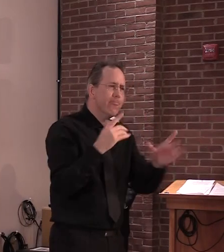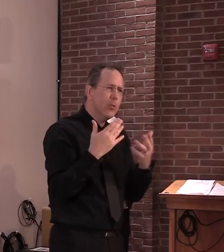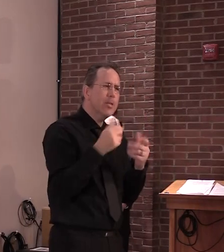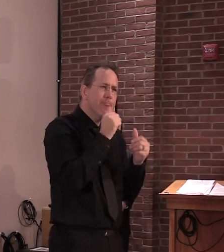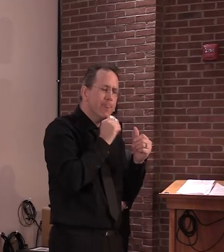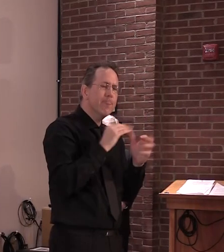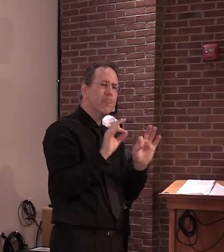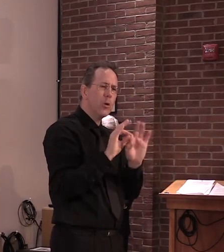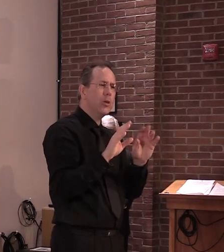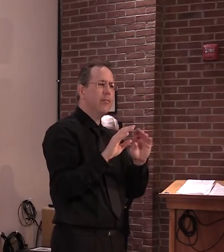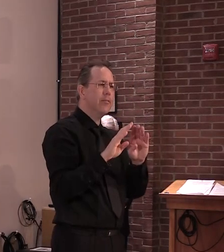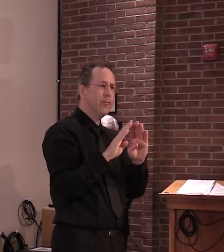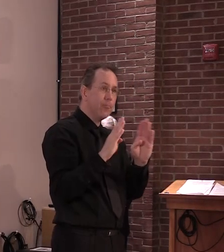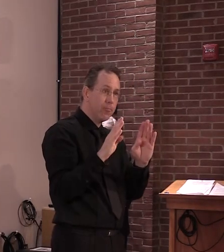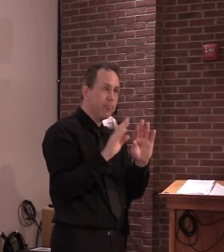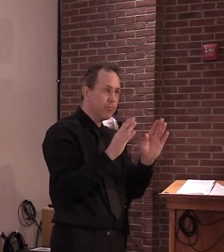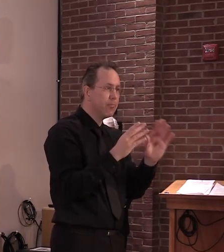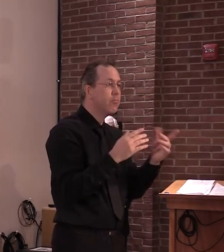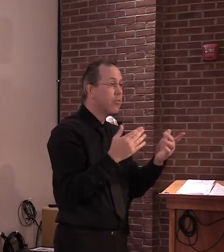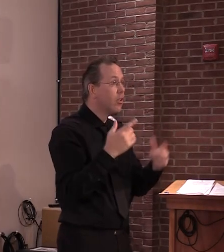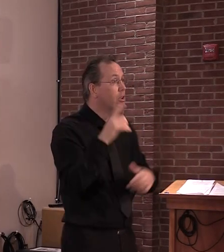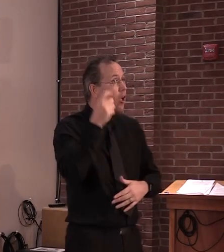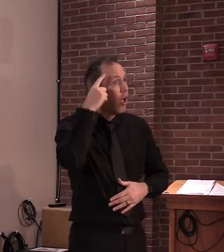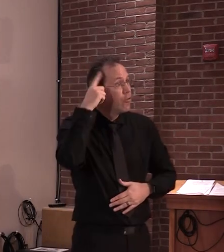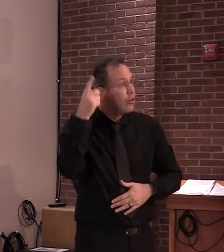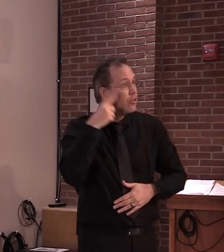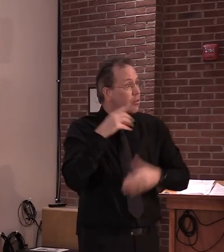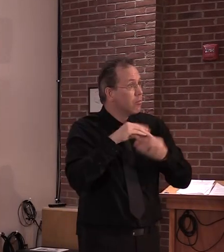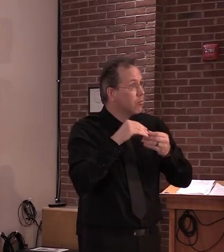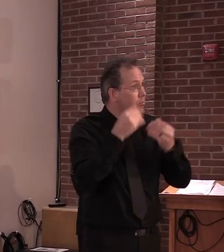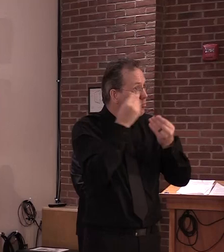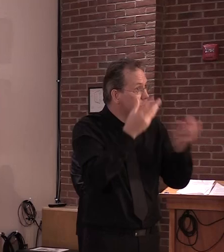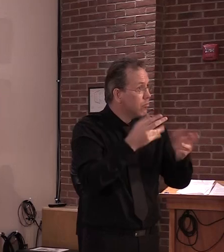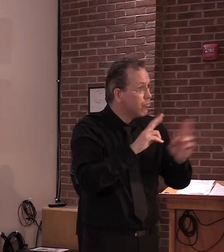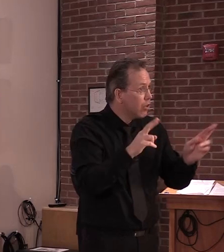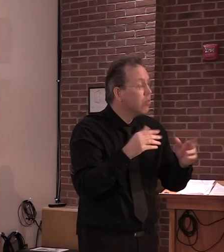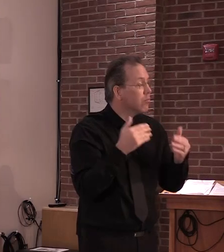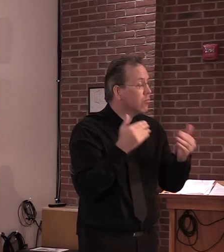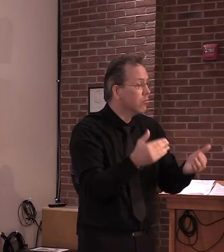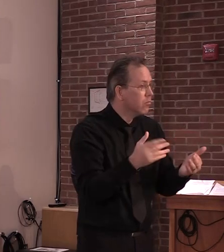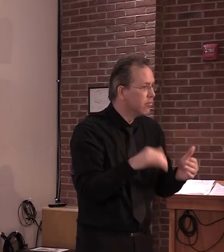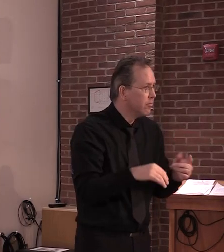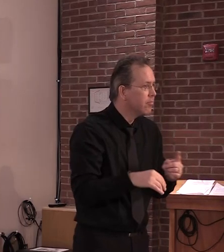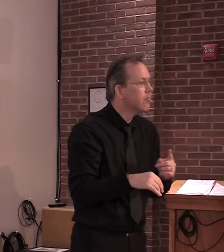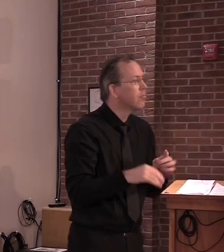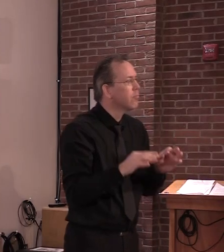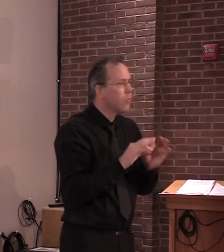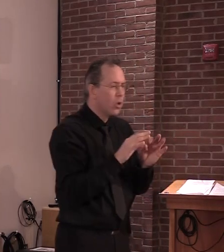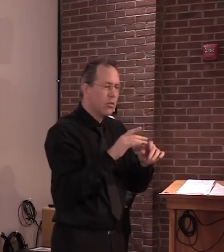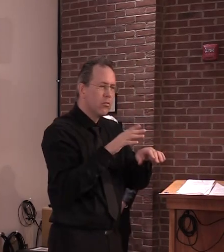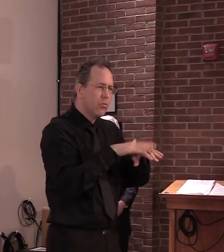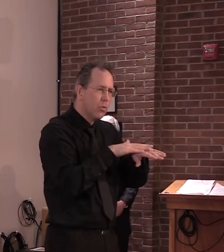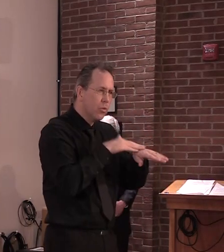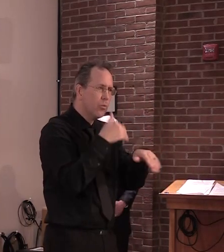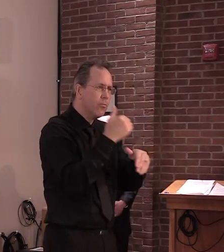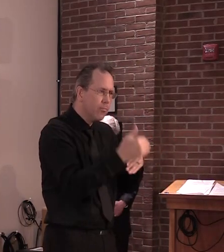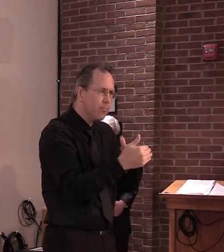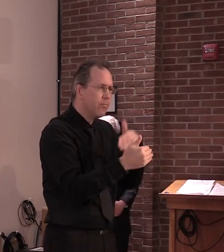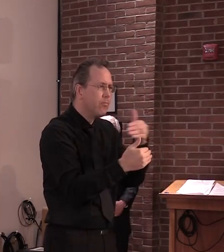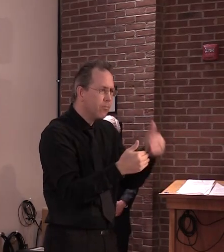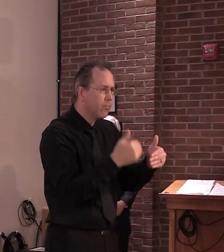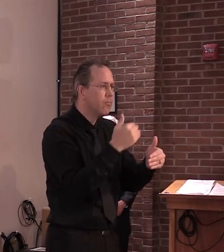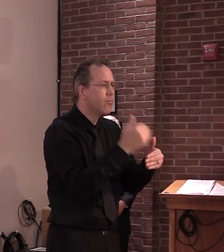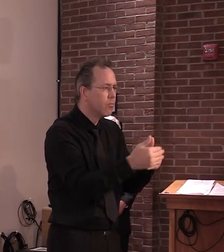announcement, it would be a situation where he would be permitting, um, certain aspects of the industry to start their phased opening with